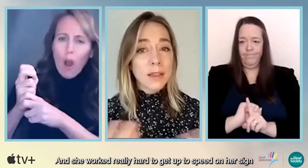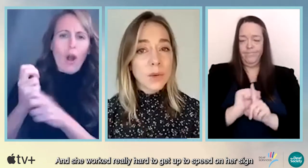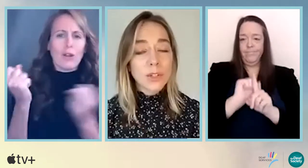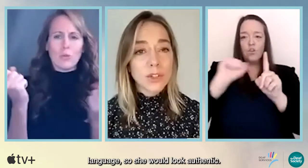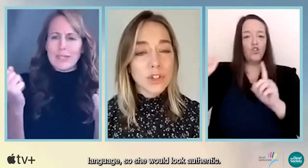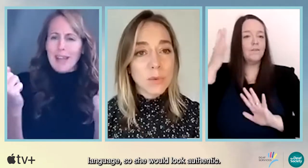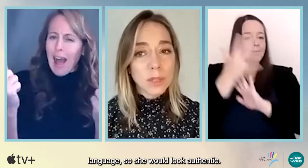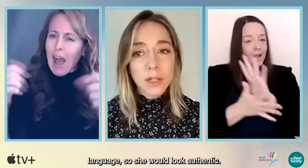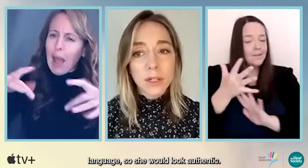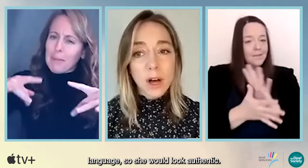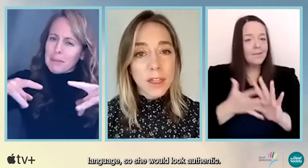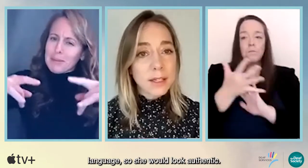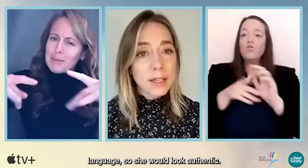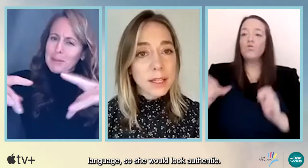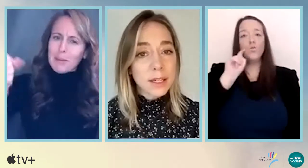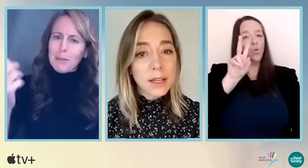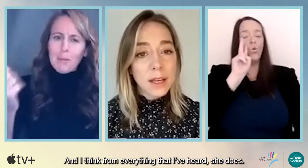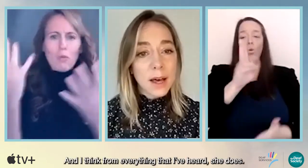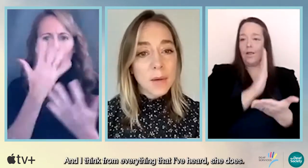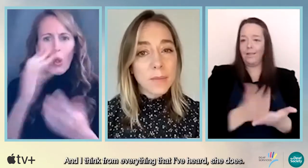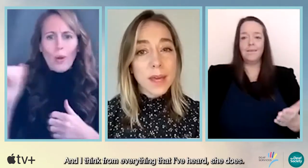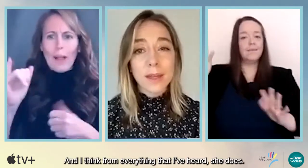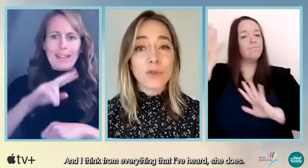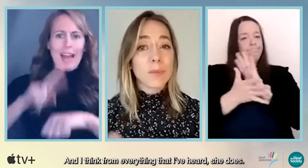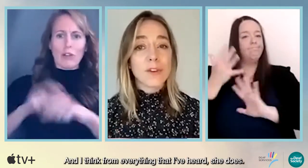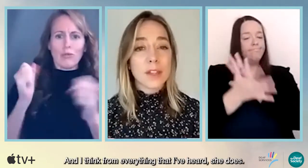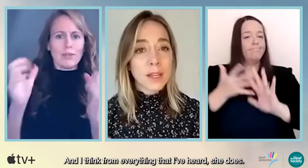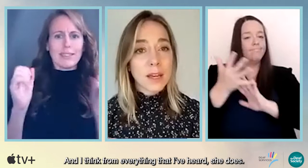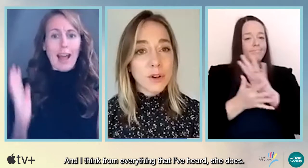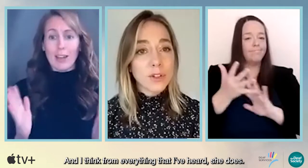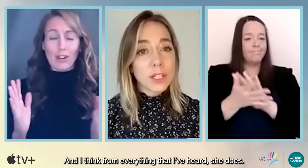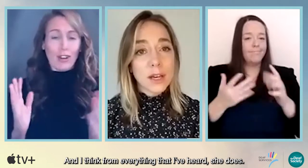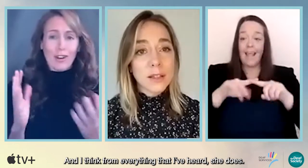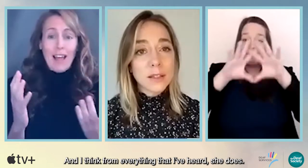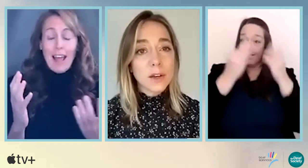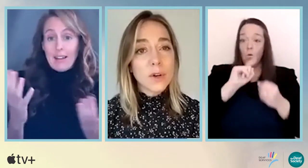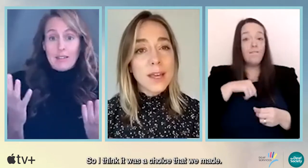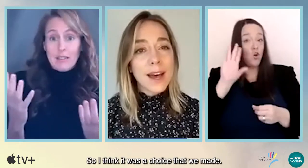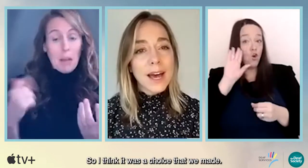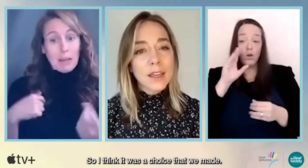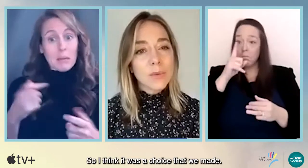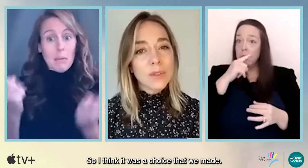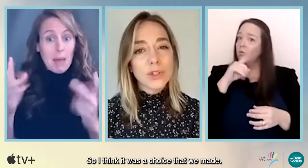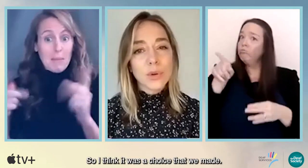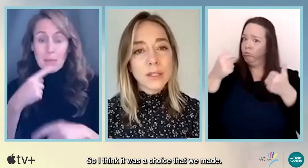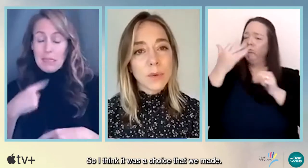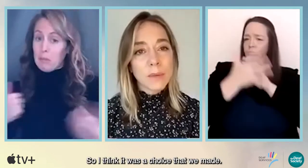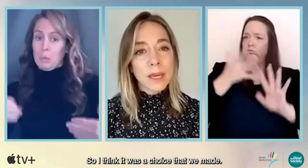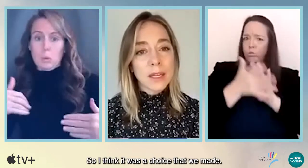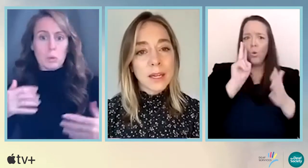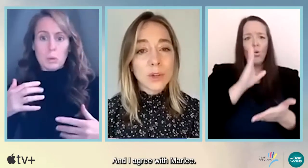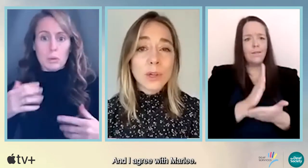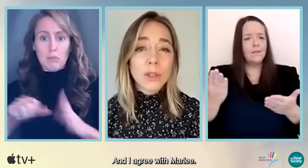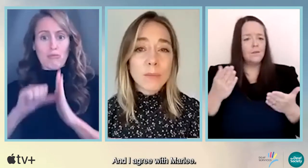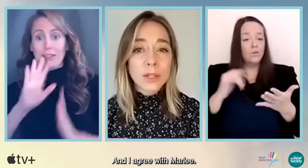sign language, so she would look authentic. And I think from everything that I've heard, she does. So I think it was a choice that we